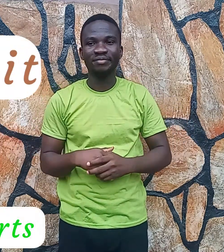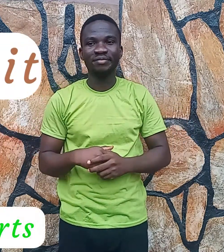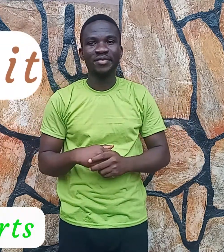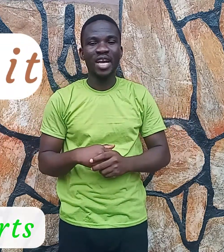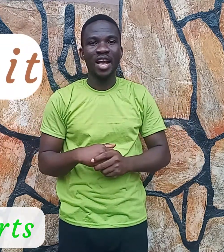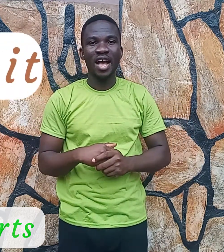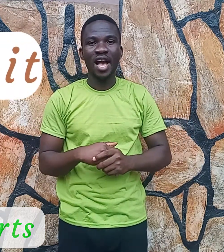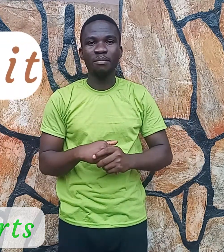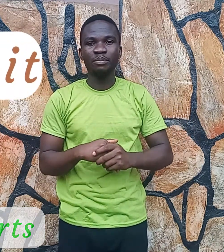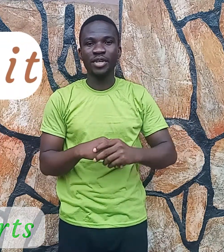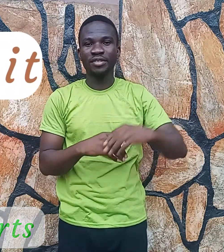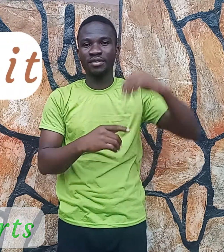Ampest.